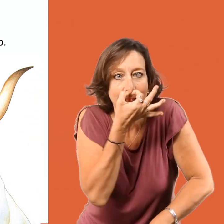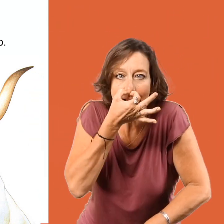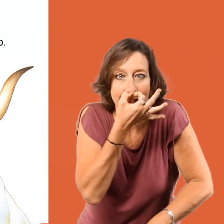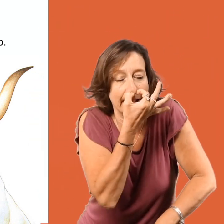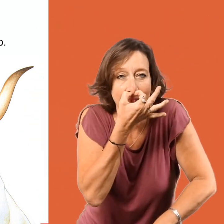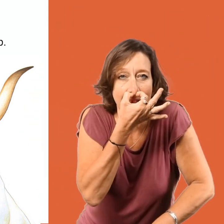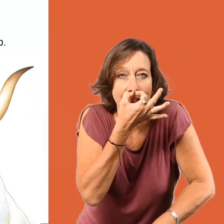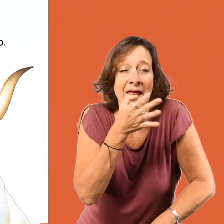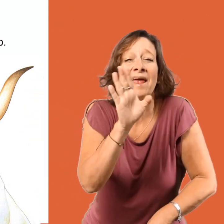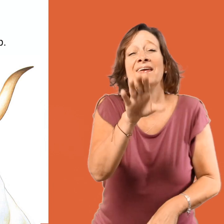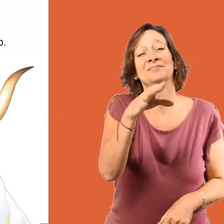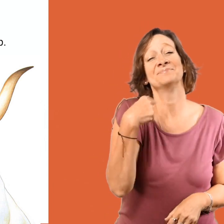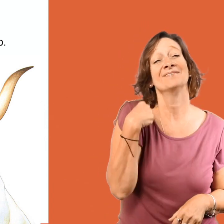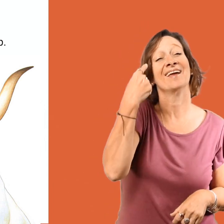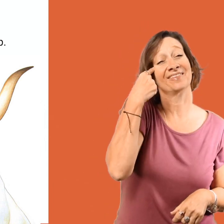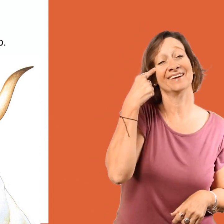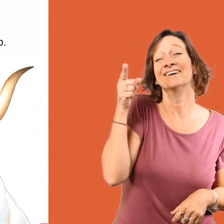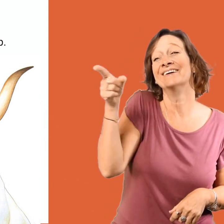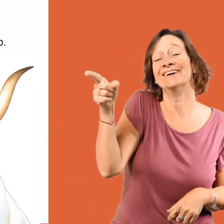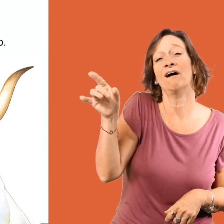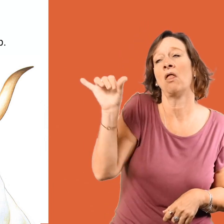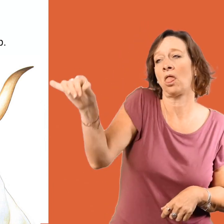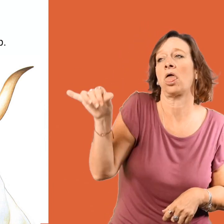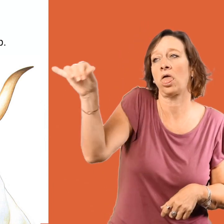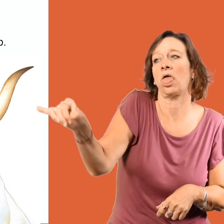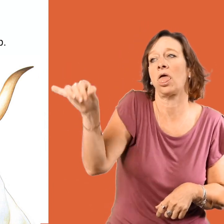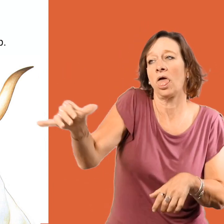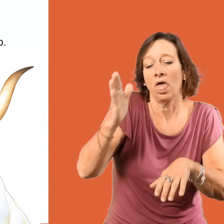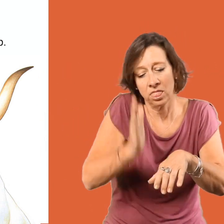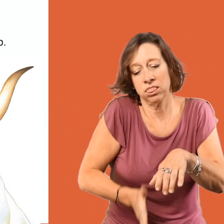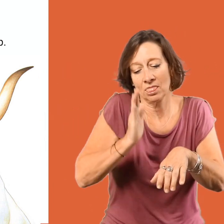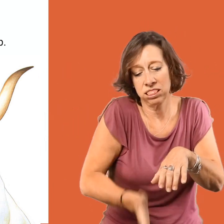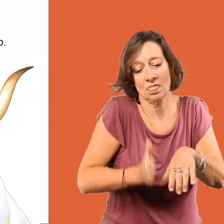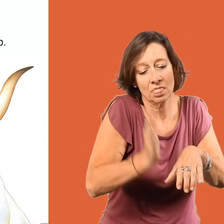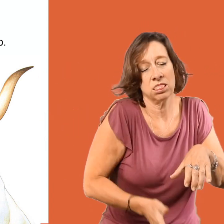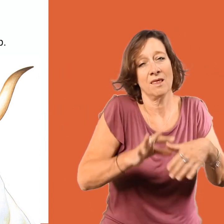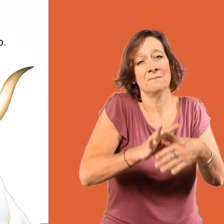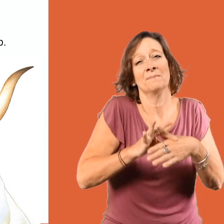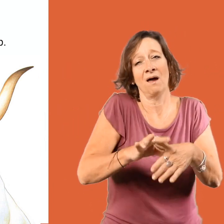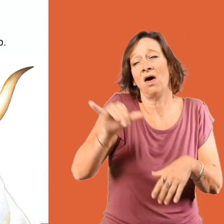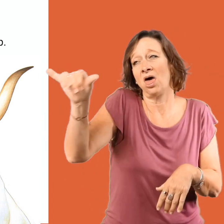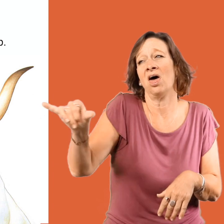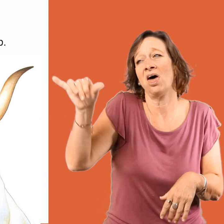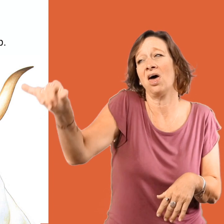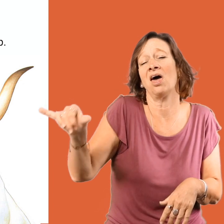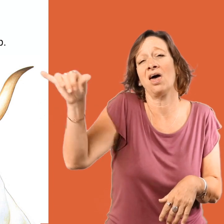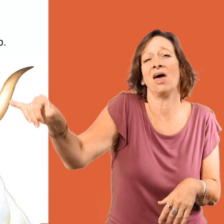See her with the horns and a nose ring. I think he spends too much time in his